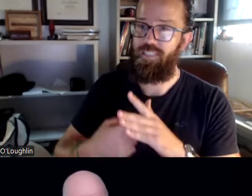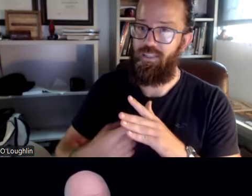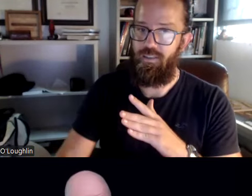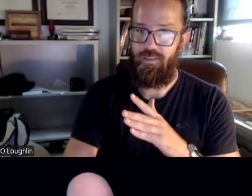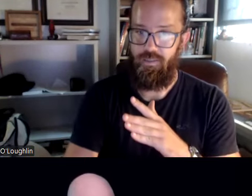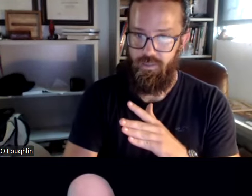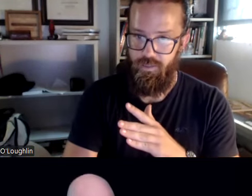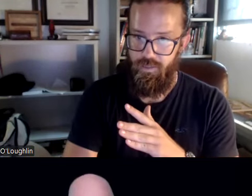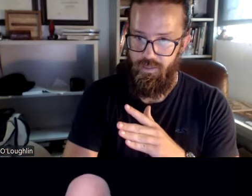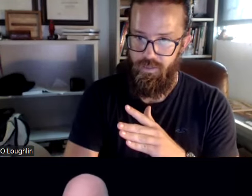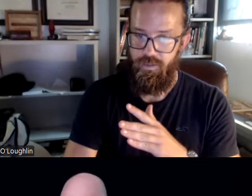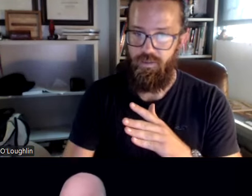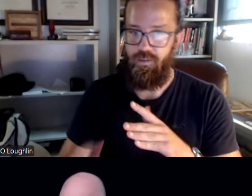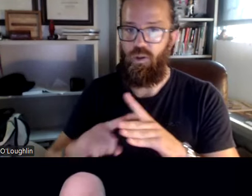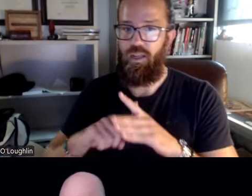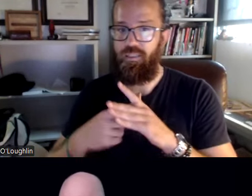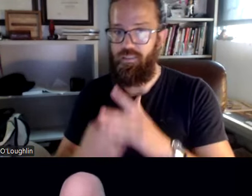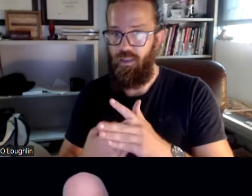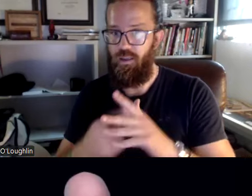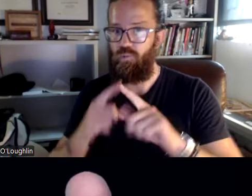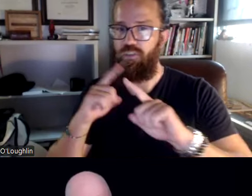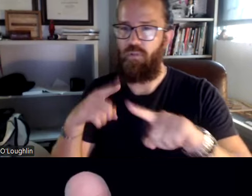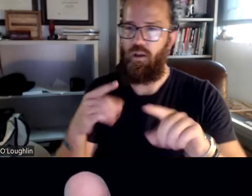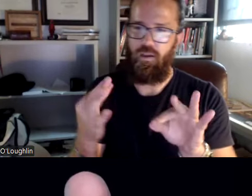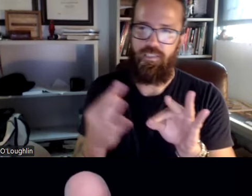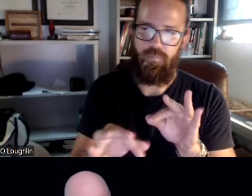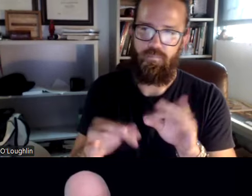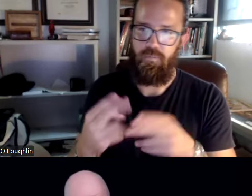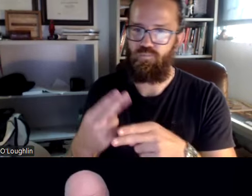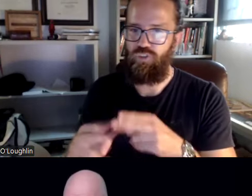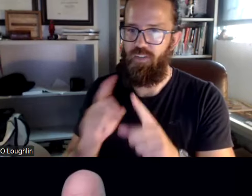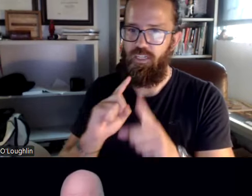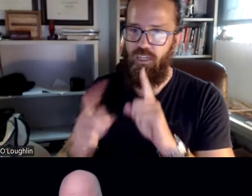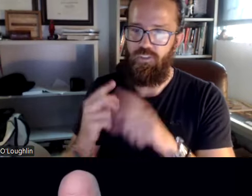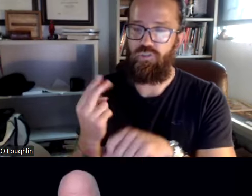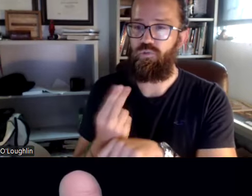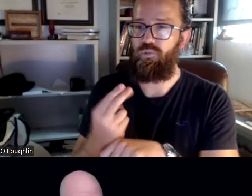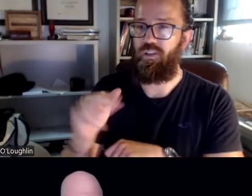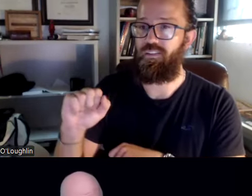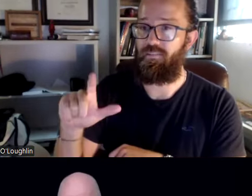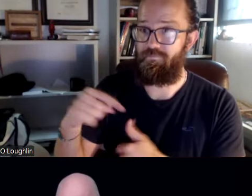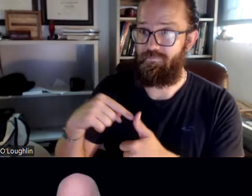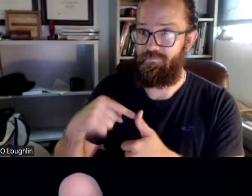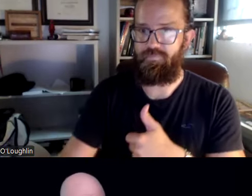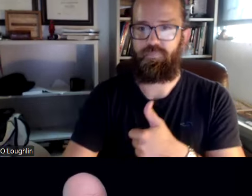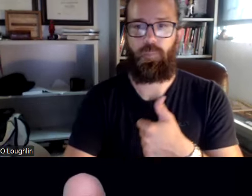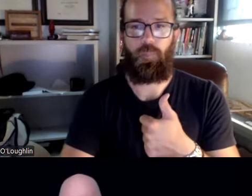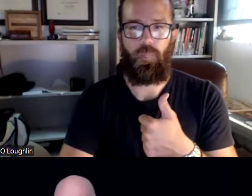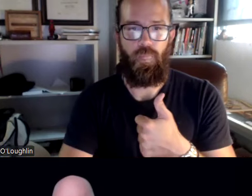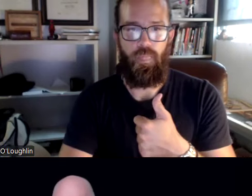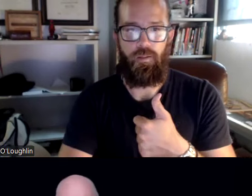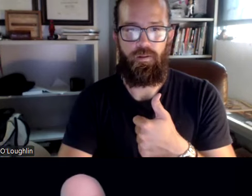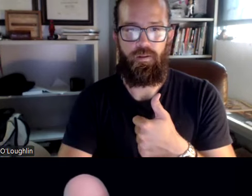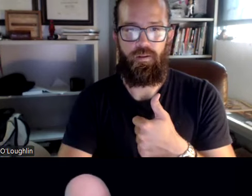achieve all four of these outcomes listed here so to initiate and respond to simple and brief